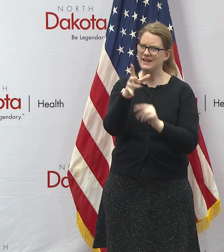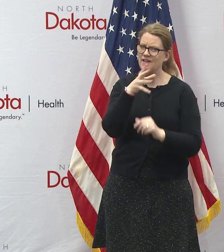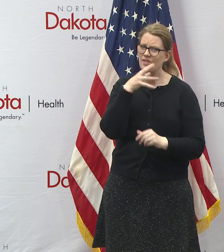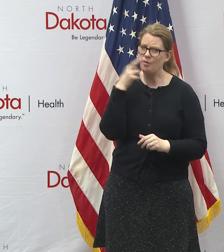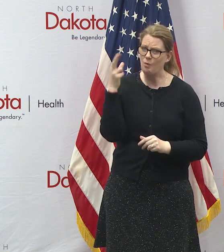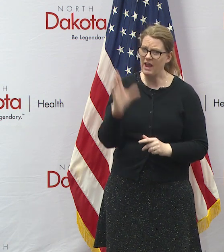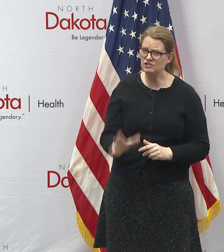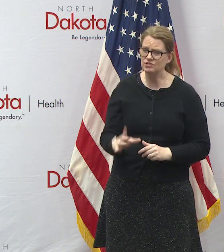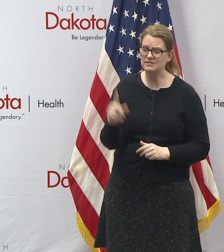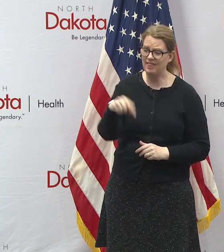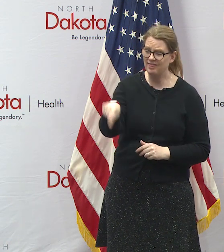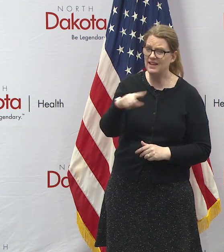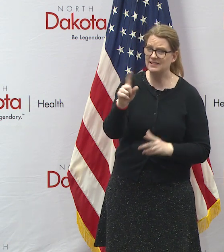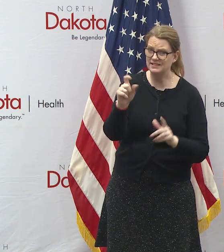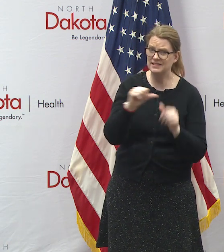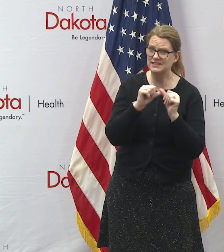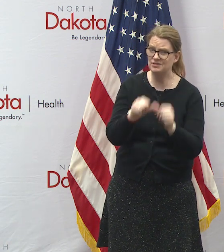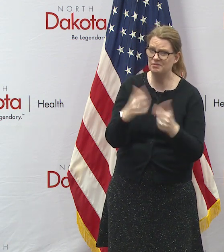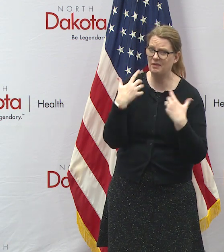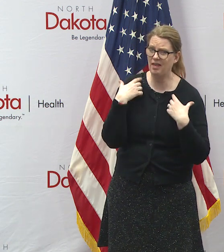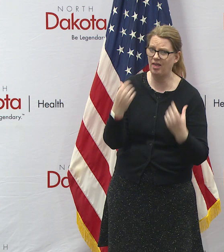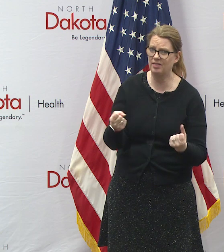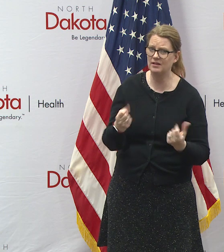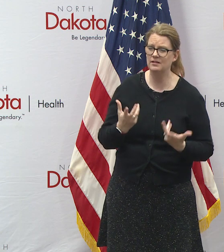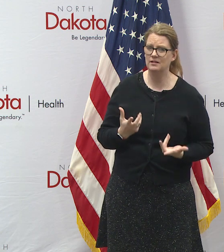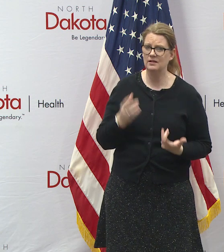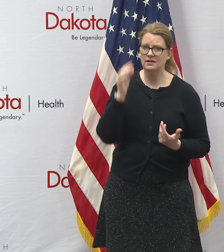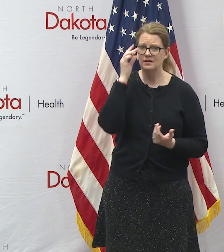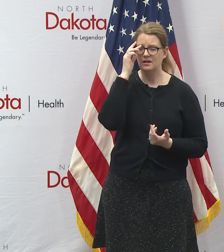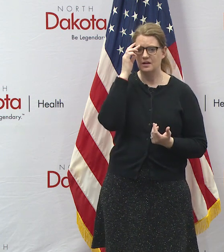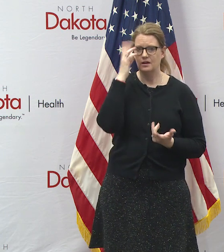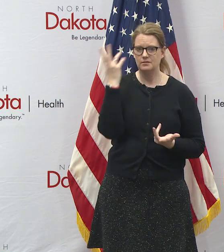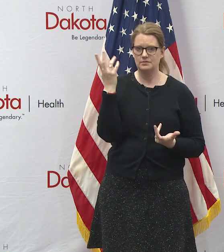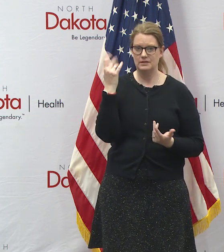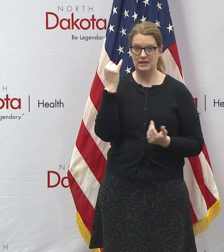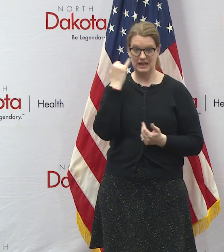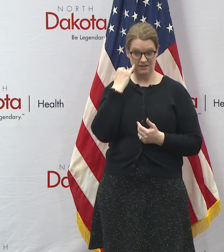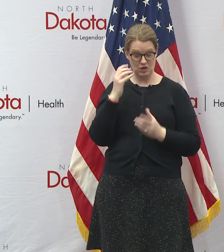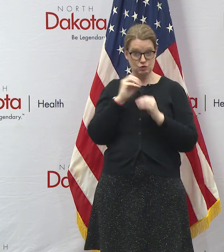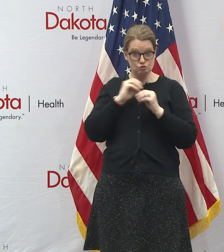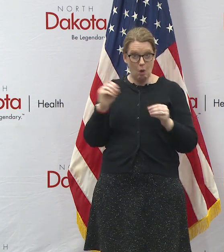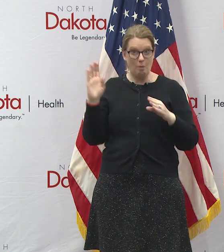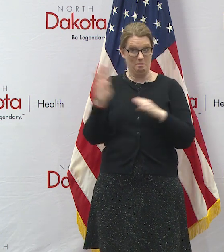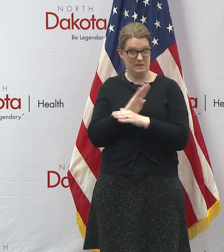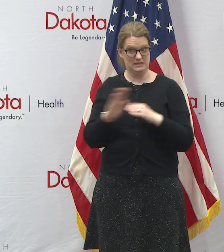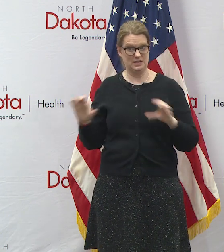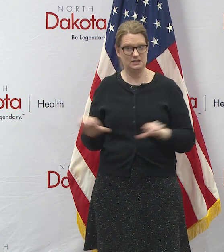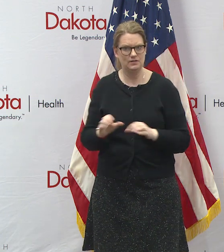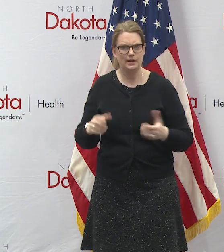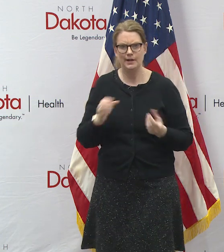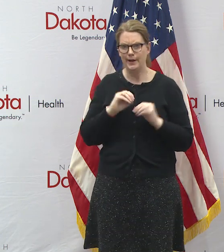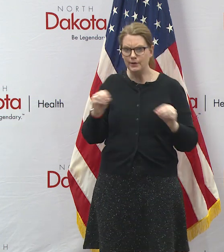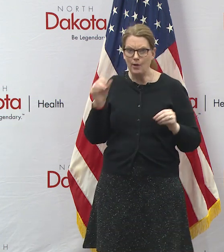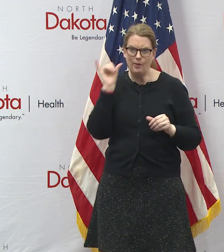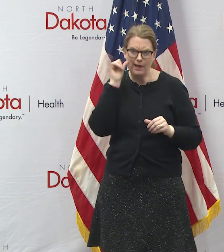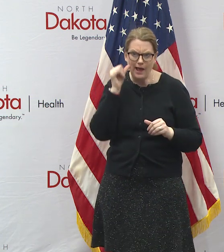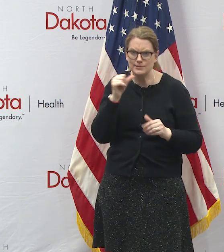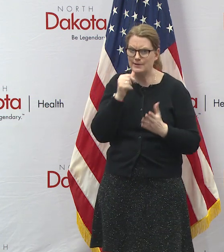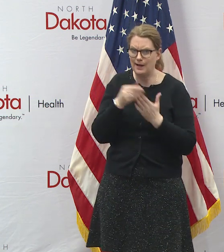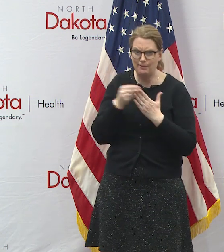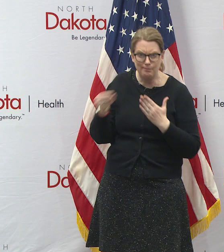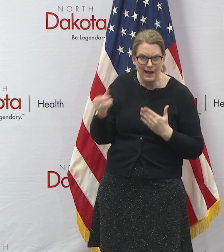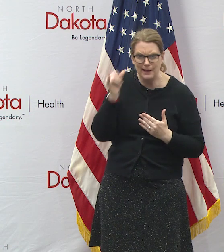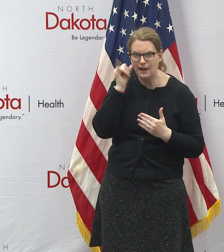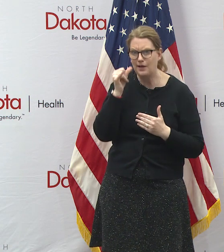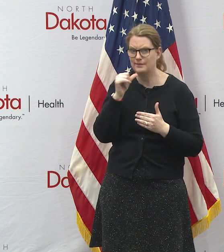we need to keep healthy in our state uh again if you're if you've got don't have actual business activity to transact there we would ask